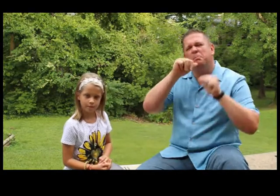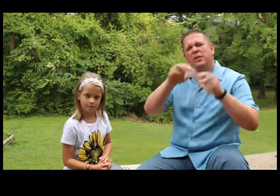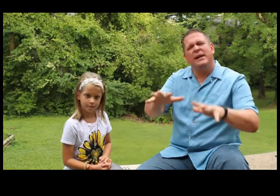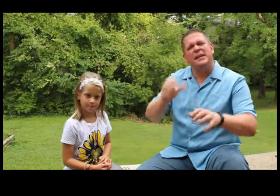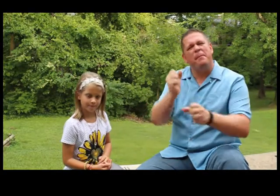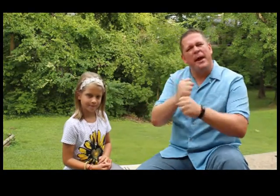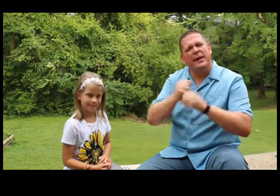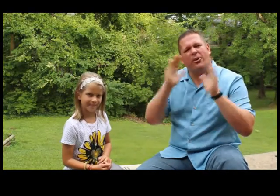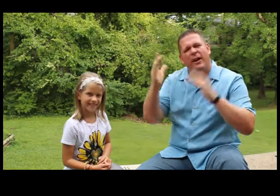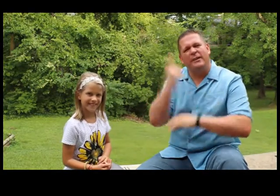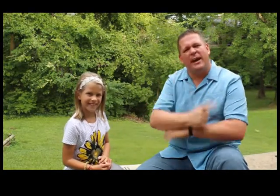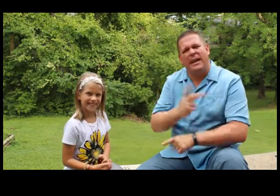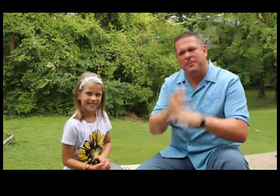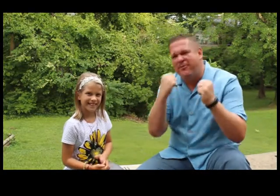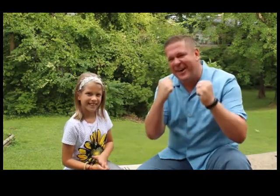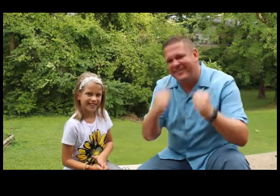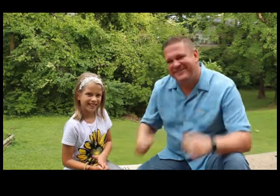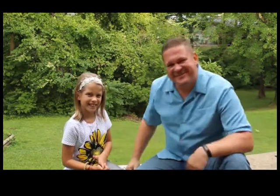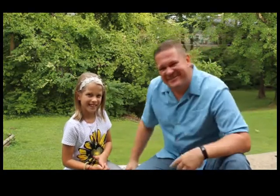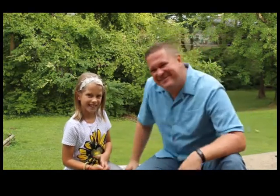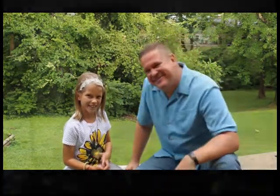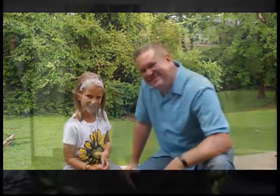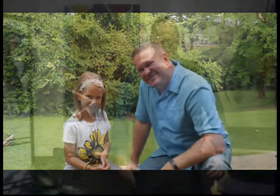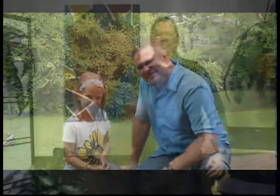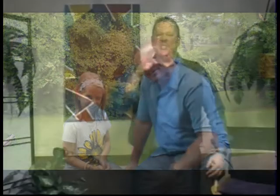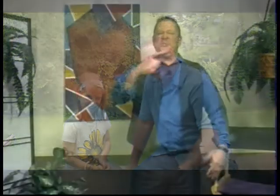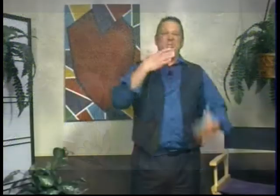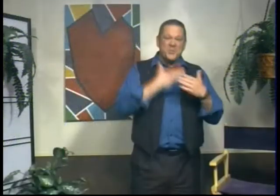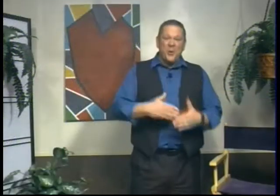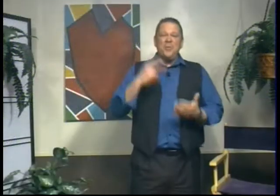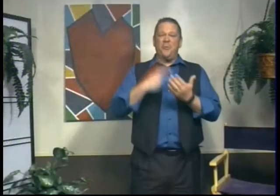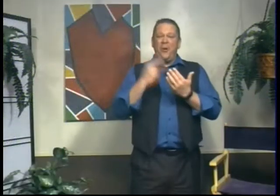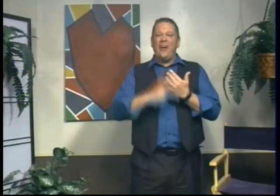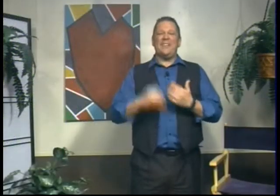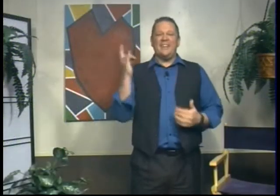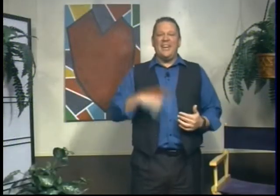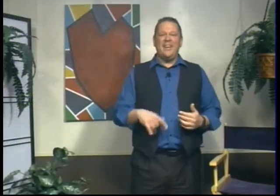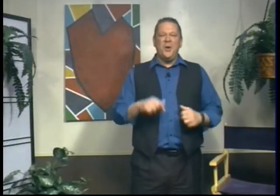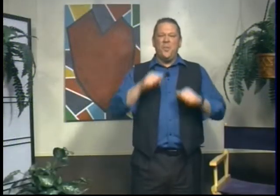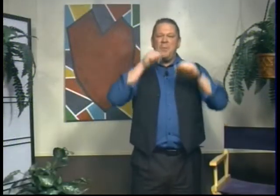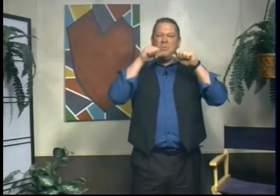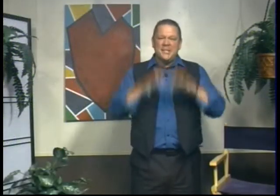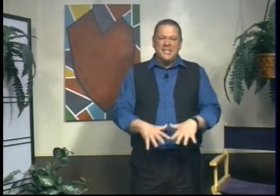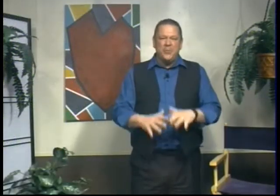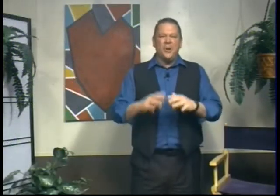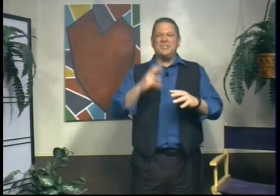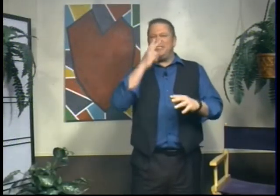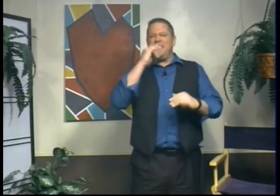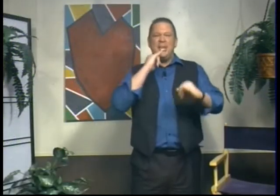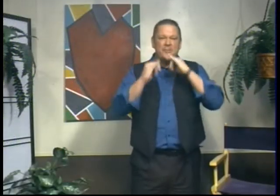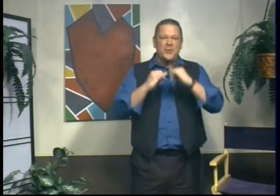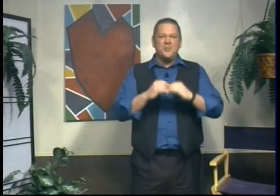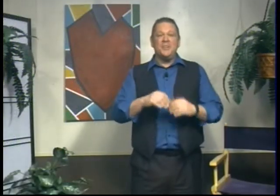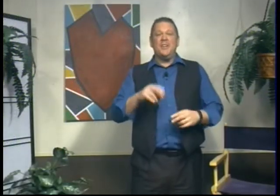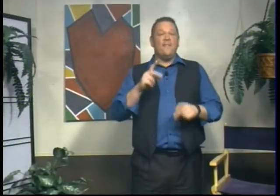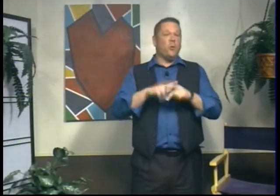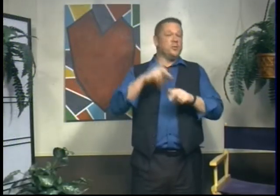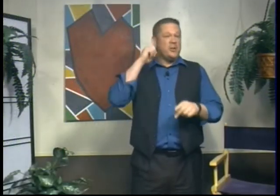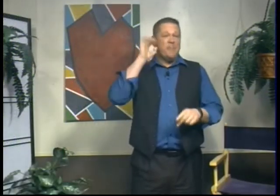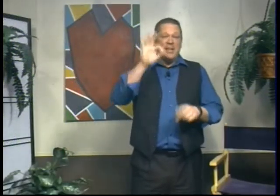bless and make it a great day. Keep the fighting. Did you enjoy the programming today? What a blessing it was to see the interviews, of course, hear a message